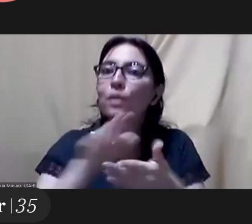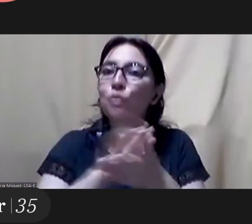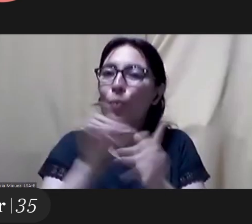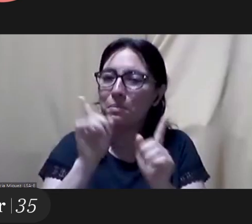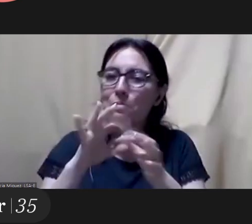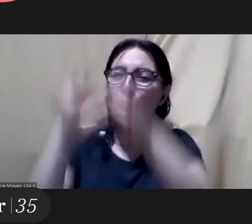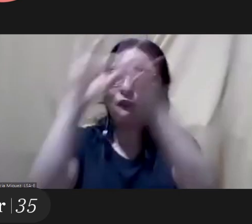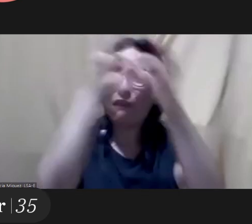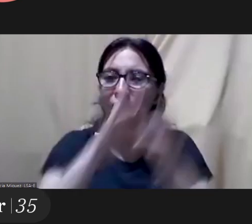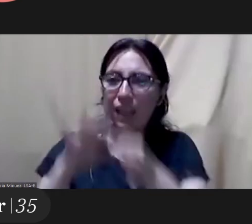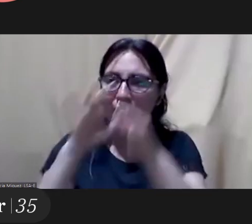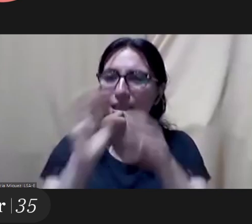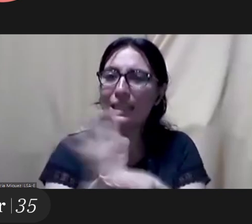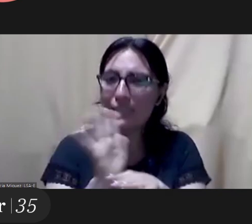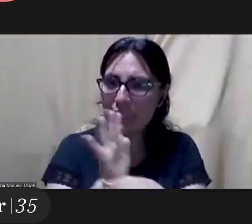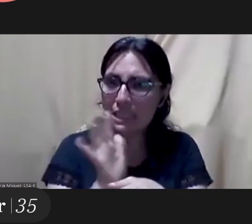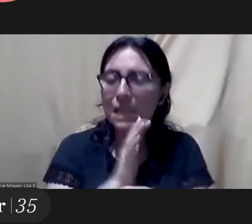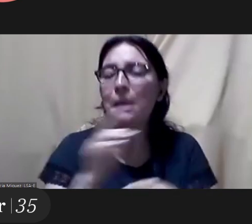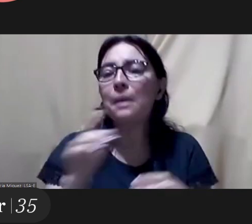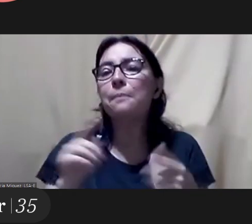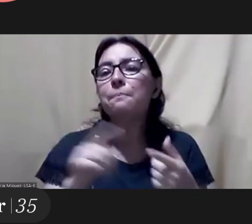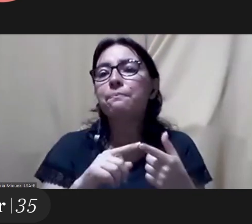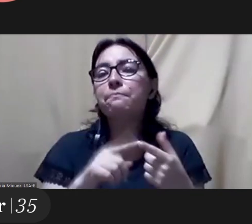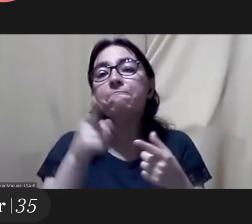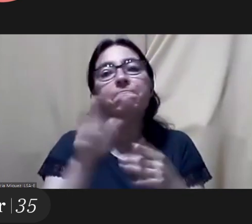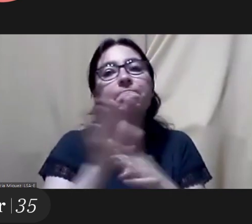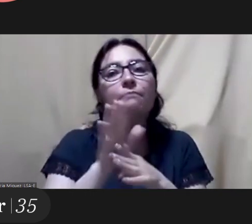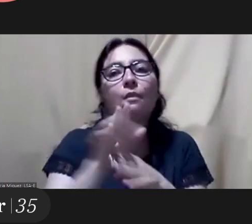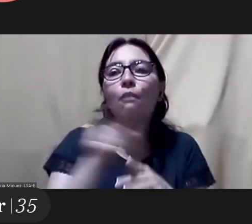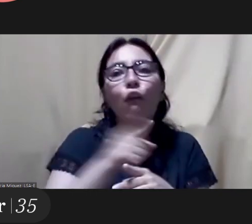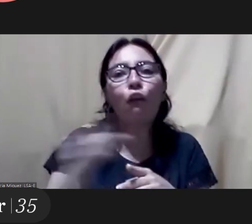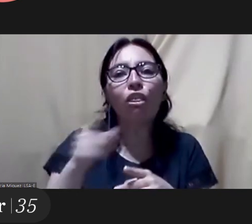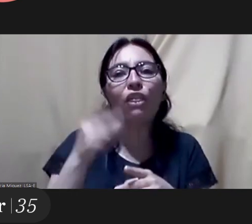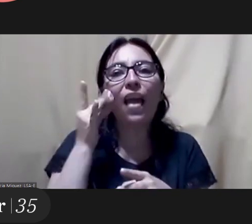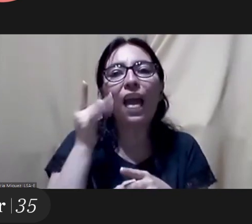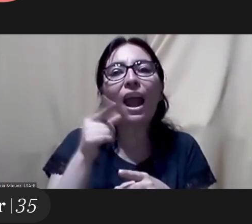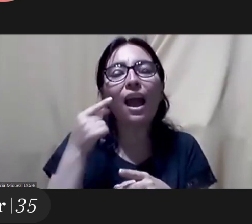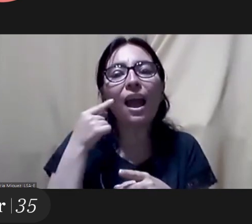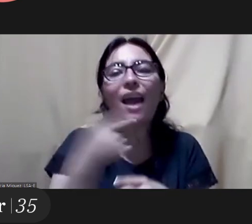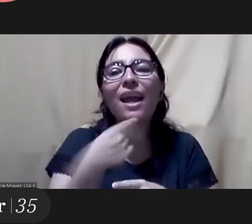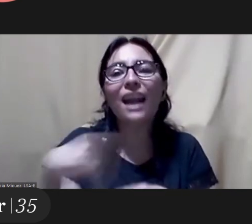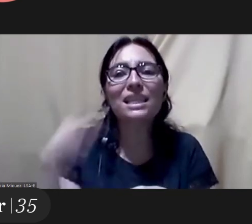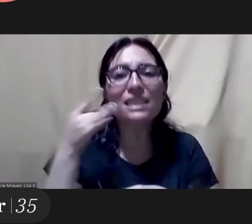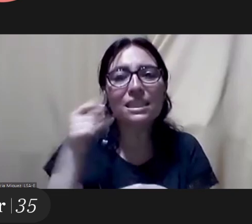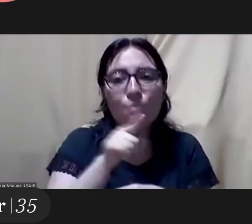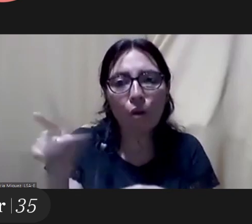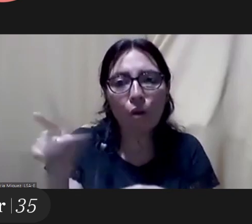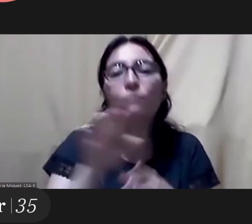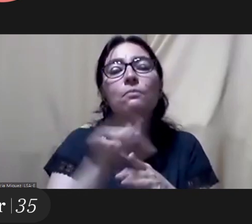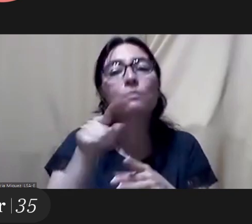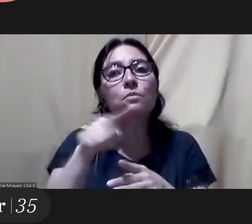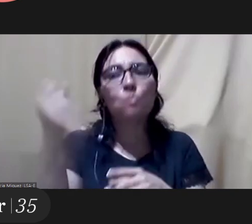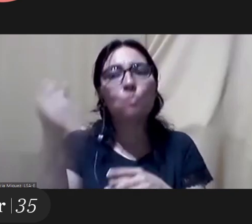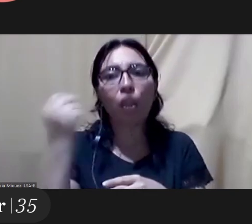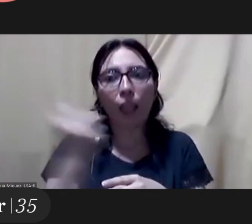possibility of federalizing to have anti-colonialist perspective with a